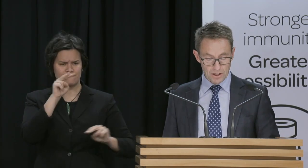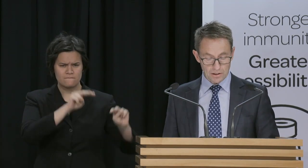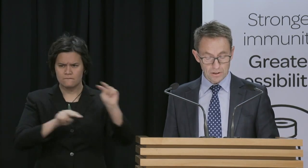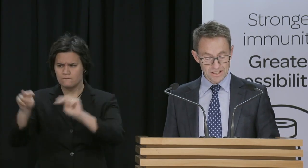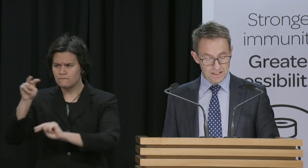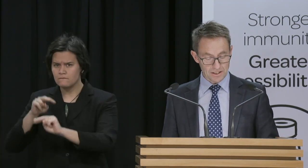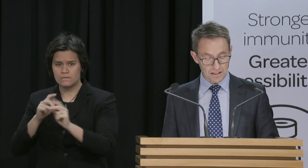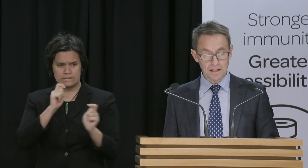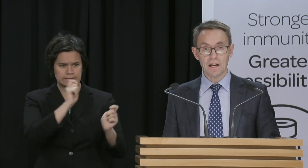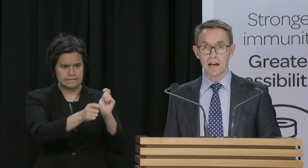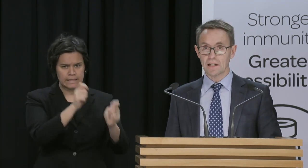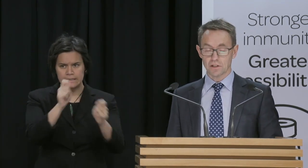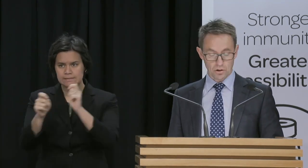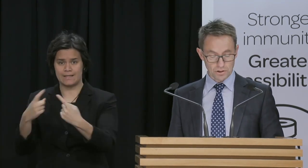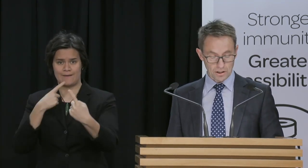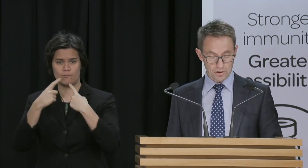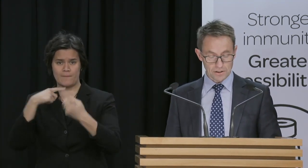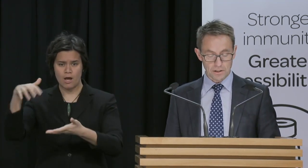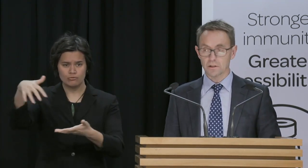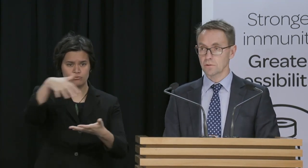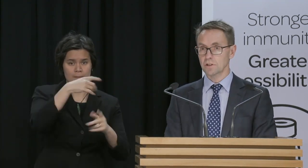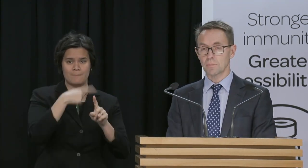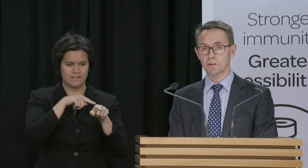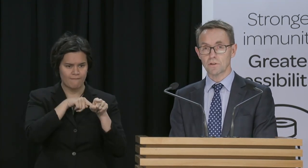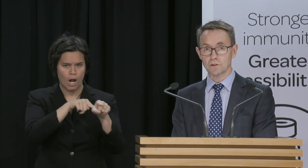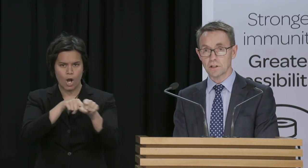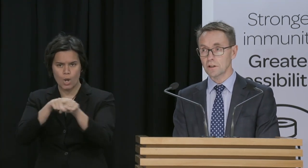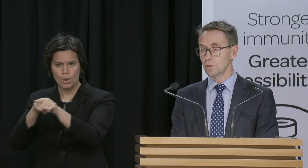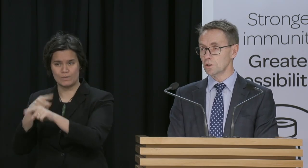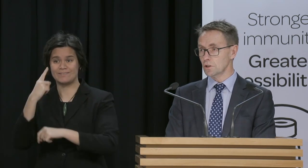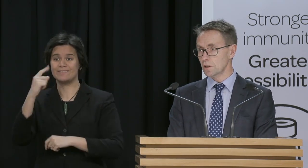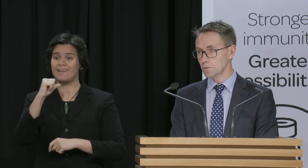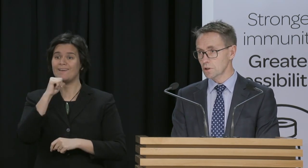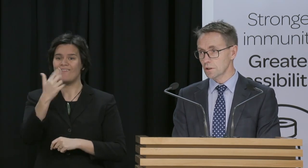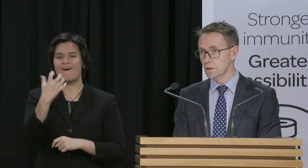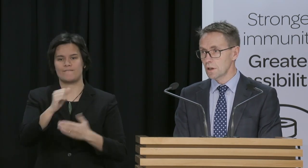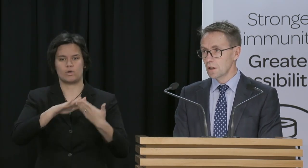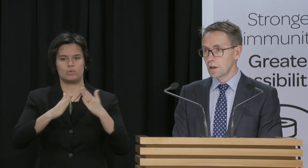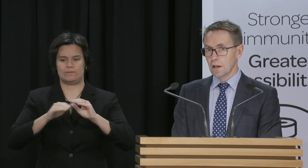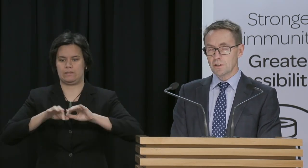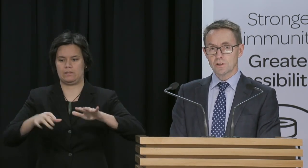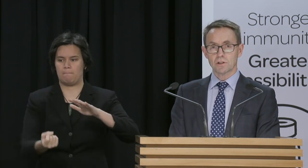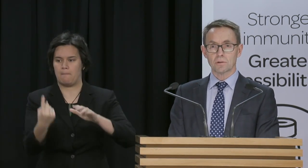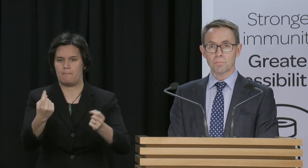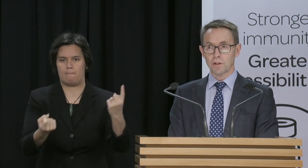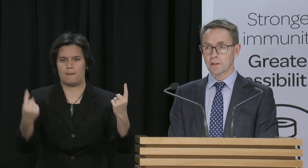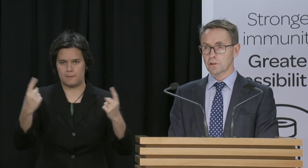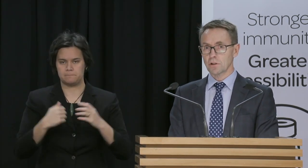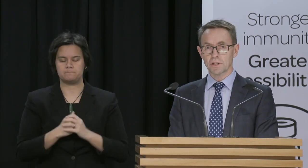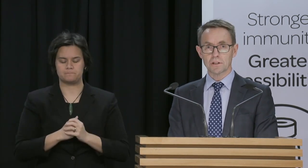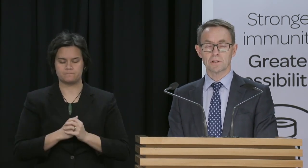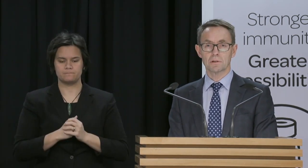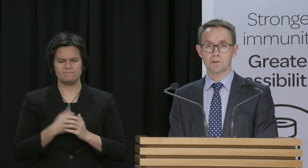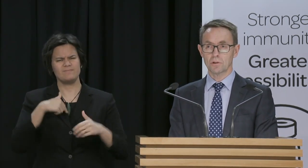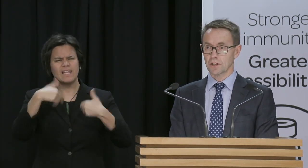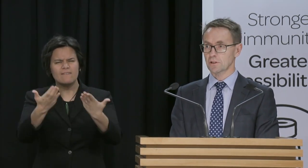large-scale testing and contact tracing to establish if there is any community transmission. And just to put that in